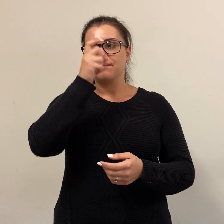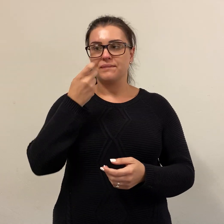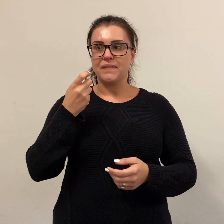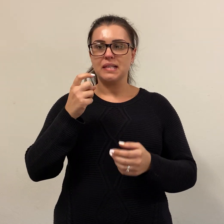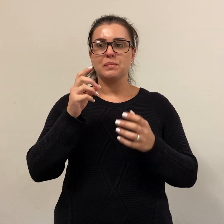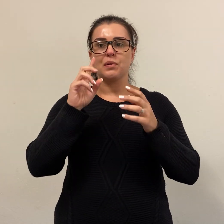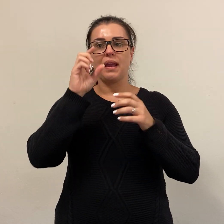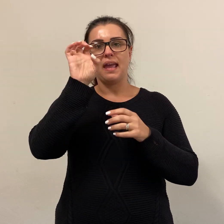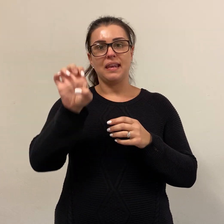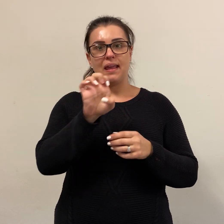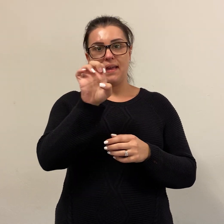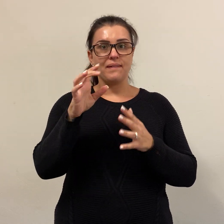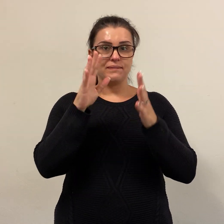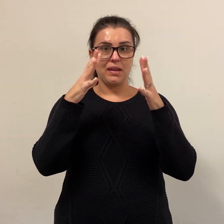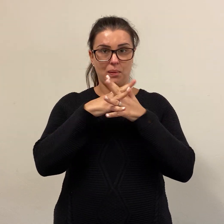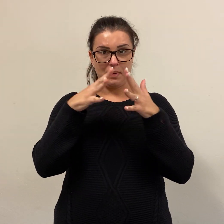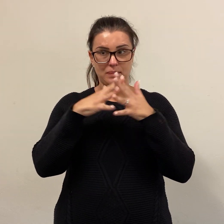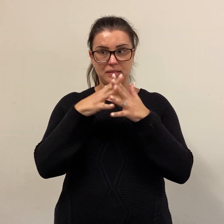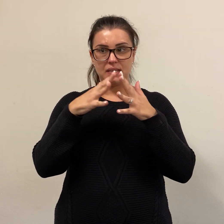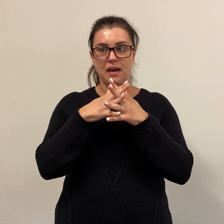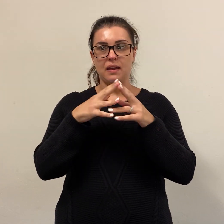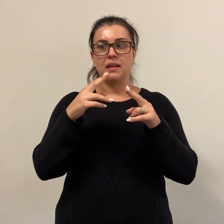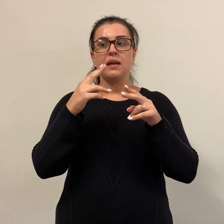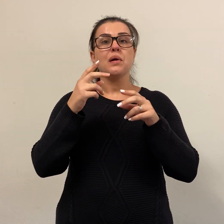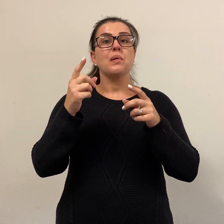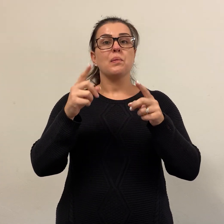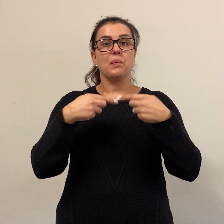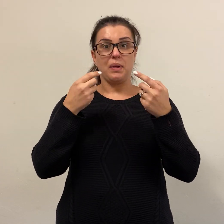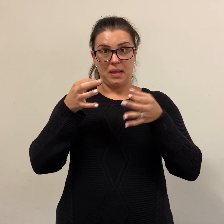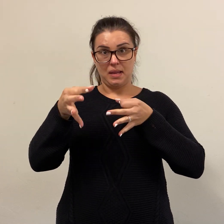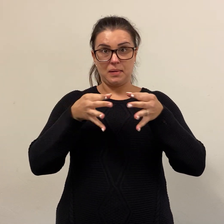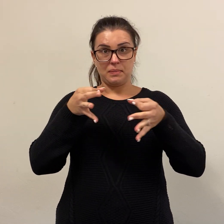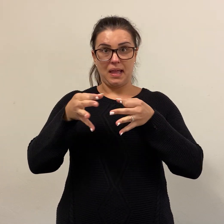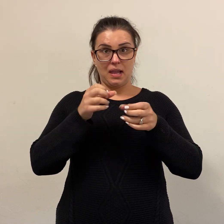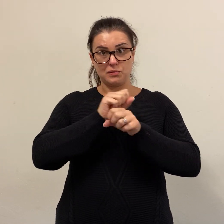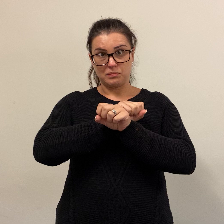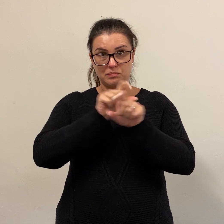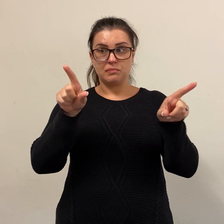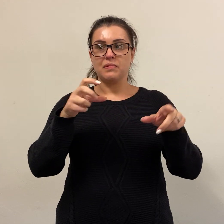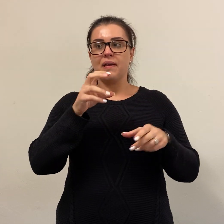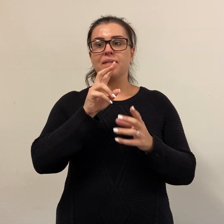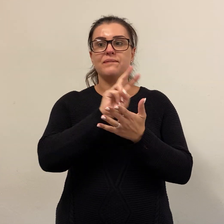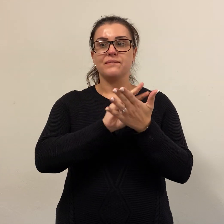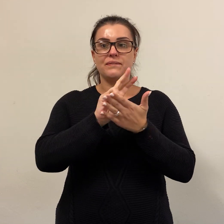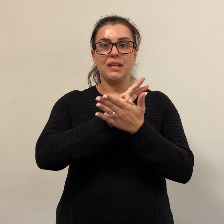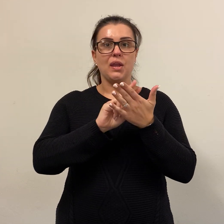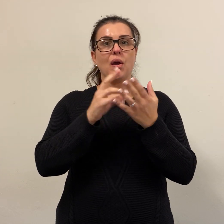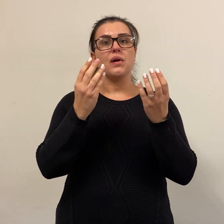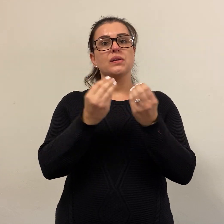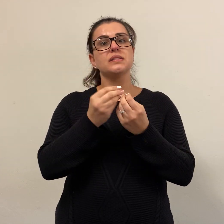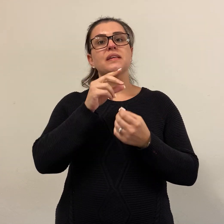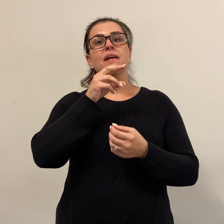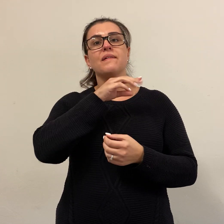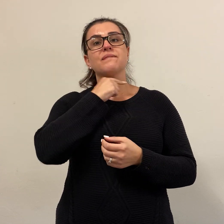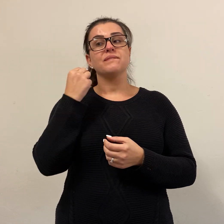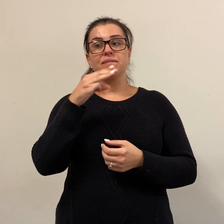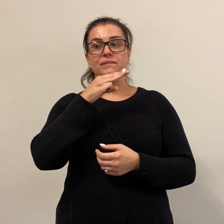on the FNR Facebook page and our website as we plan to have videos with Father Michael